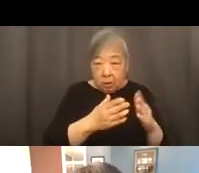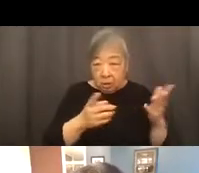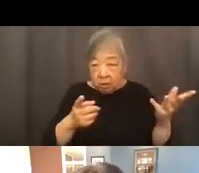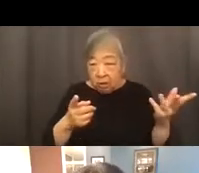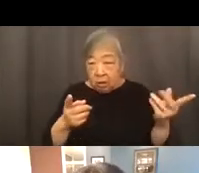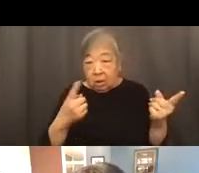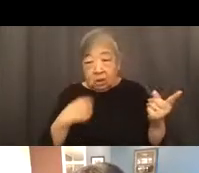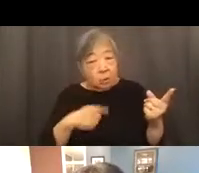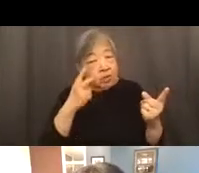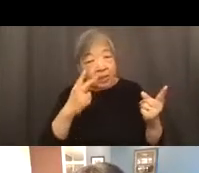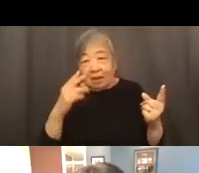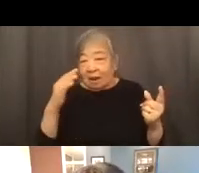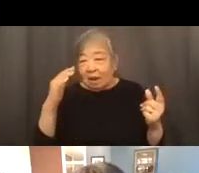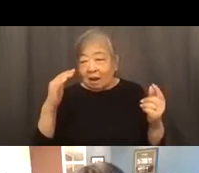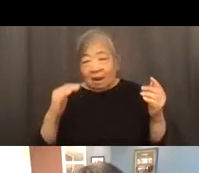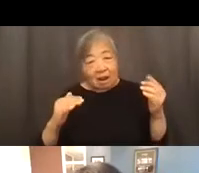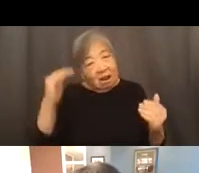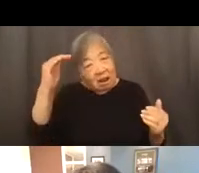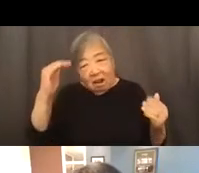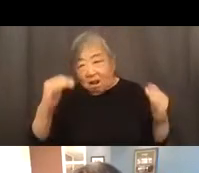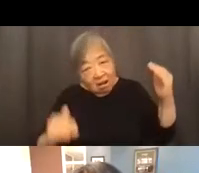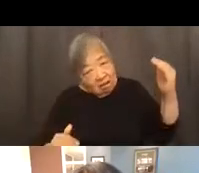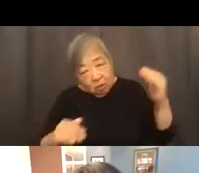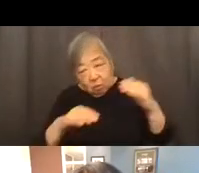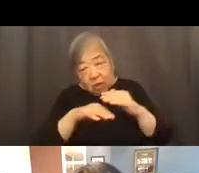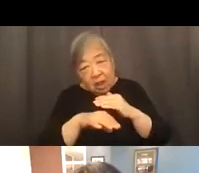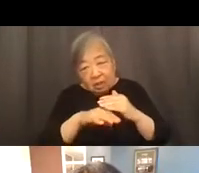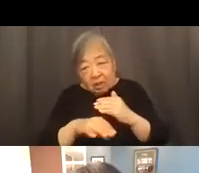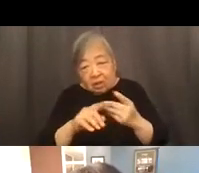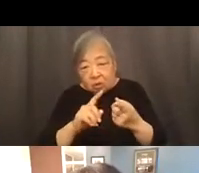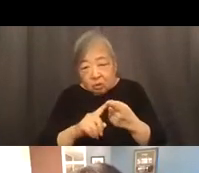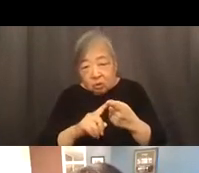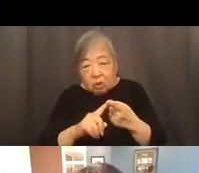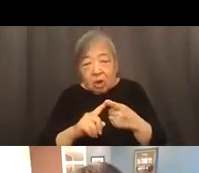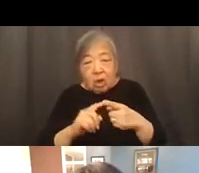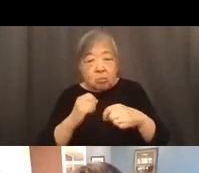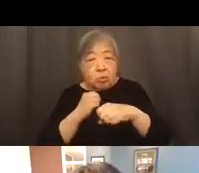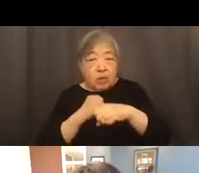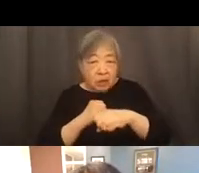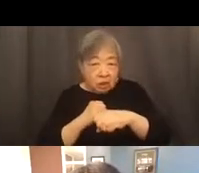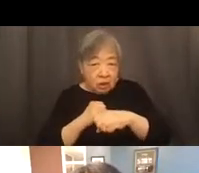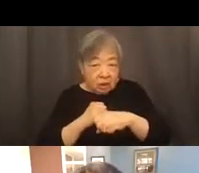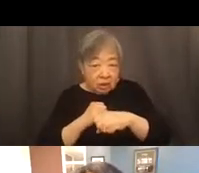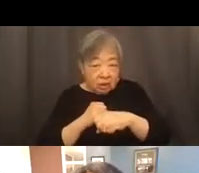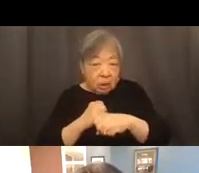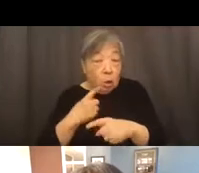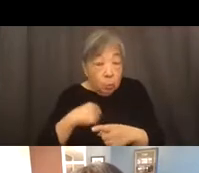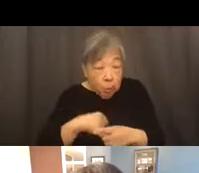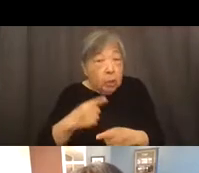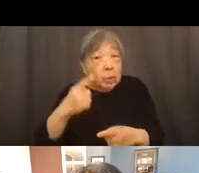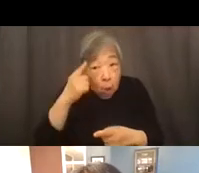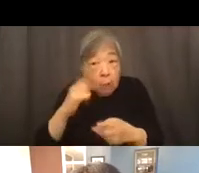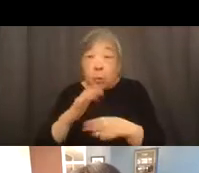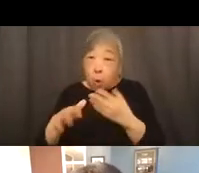unequal access to the protections we thought we were all